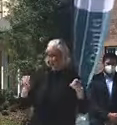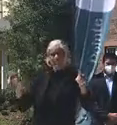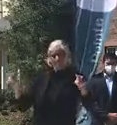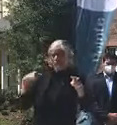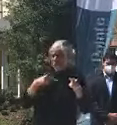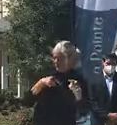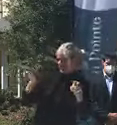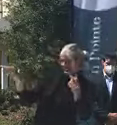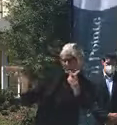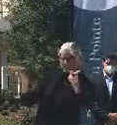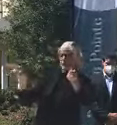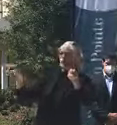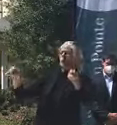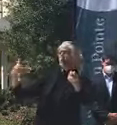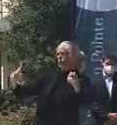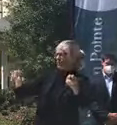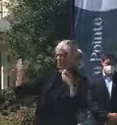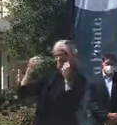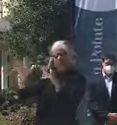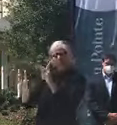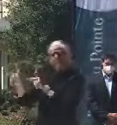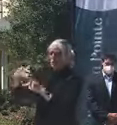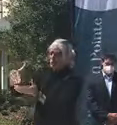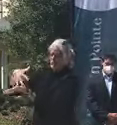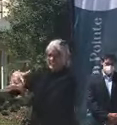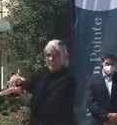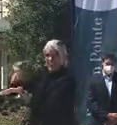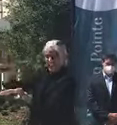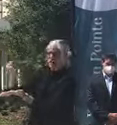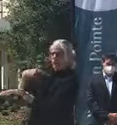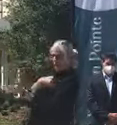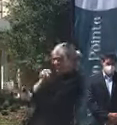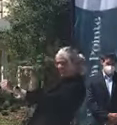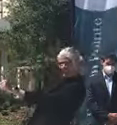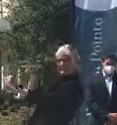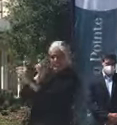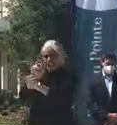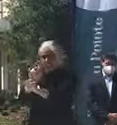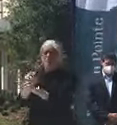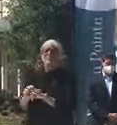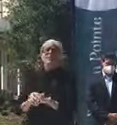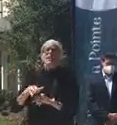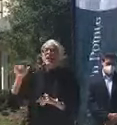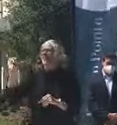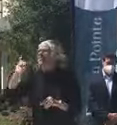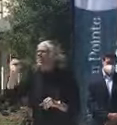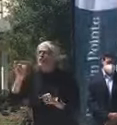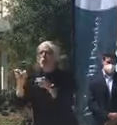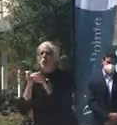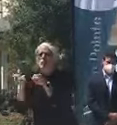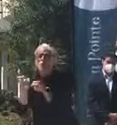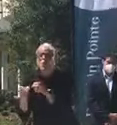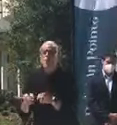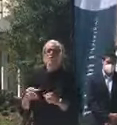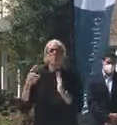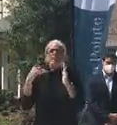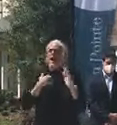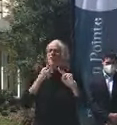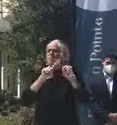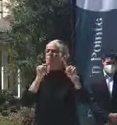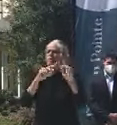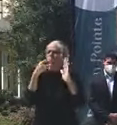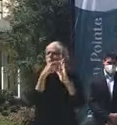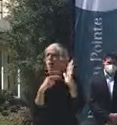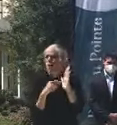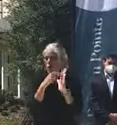more vulnerable due to their track records, identify infection control protocols, identify needs, and be able